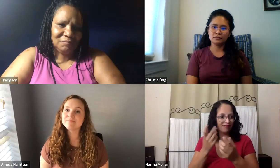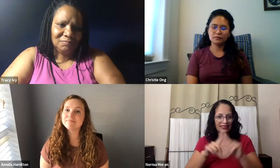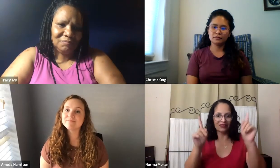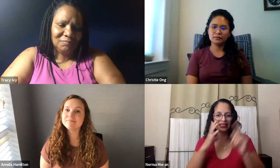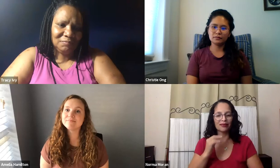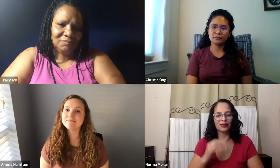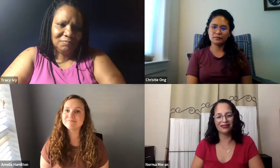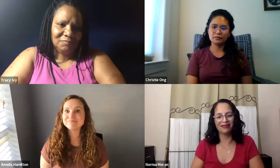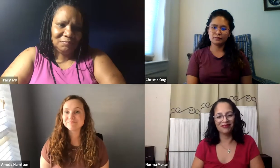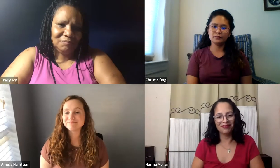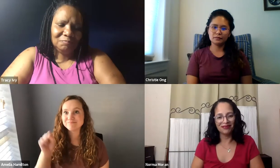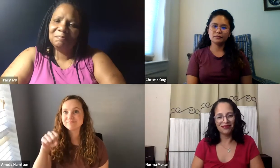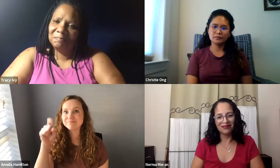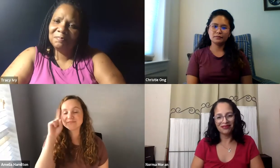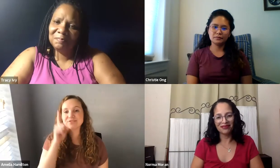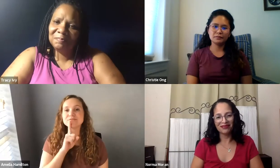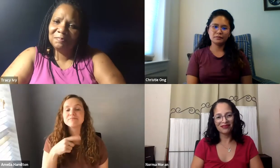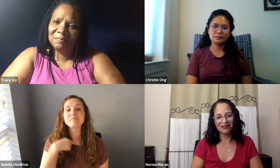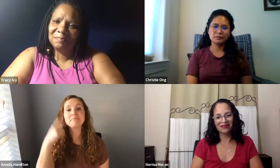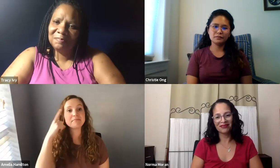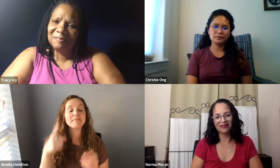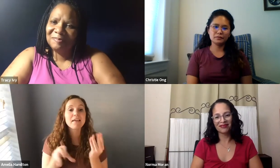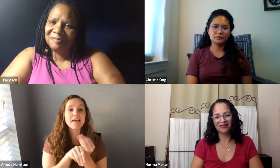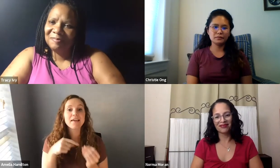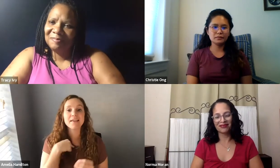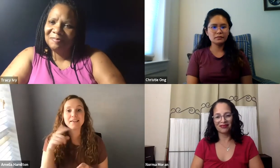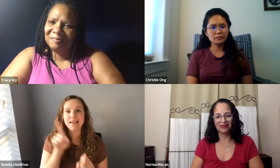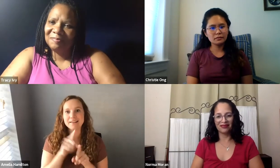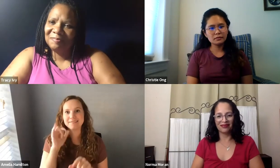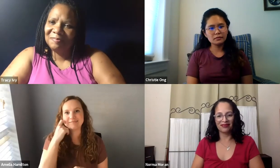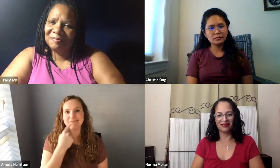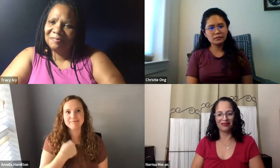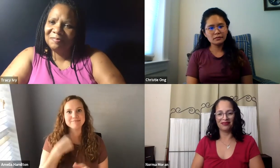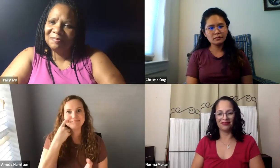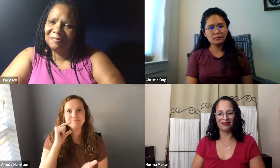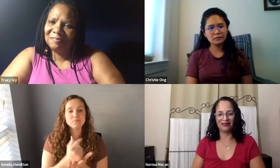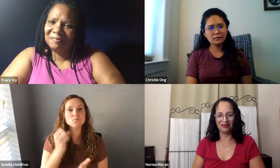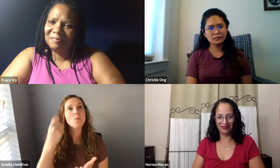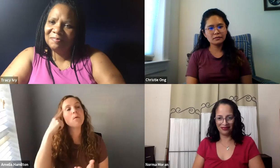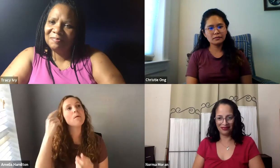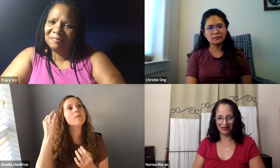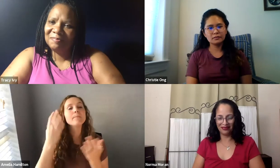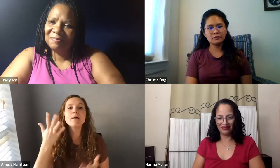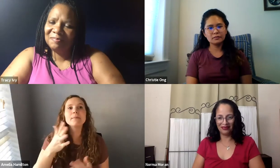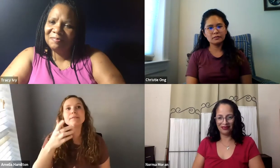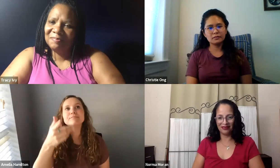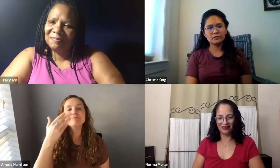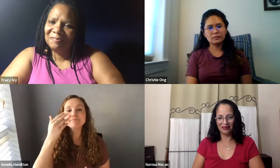would give a lot of new opportunities to everyone and a new experience as well. For sure. As a recent alum, I'm thinking